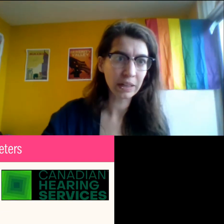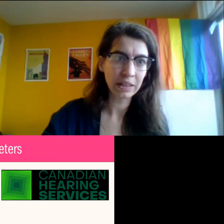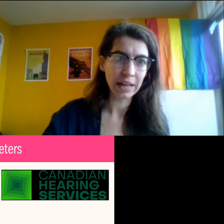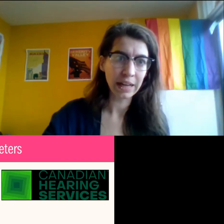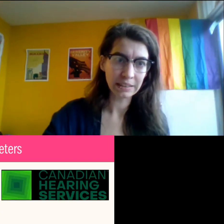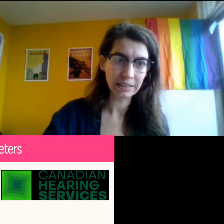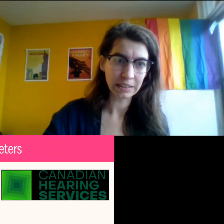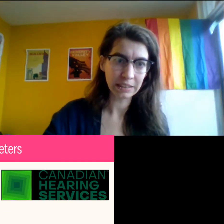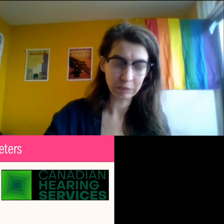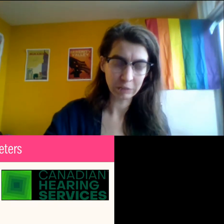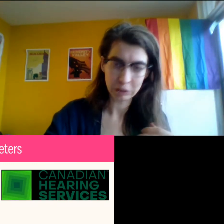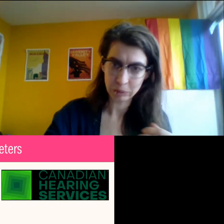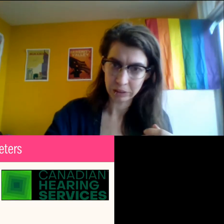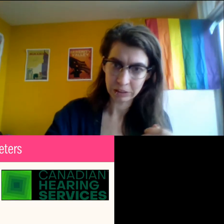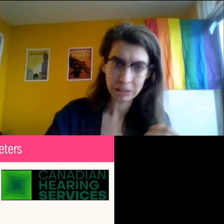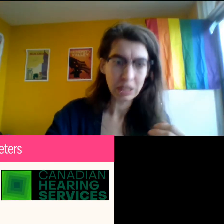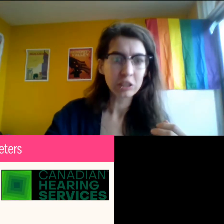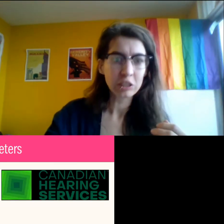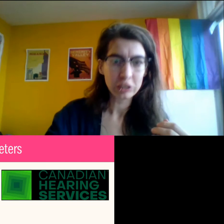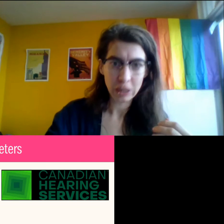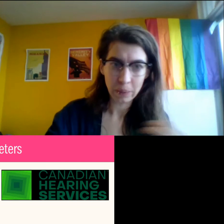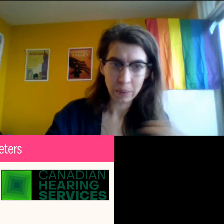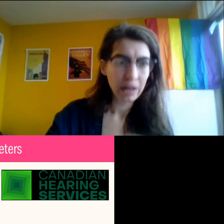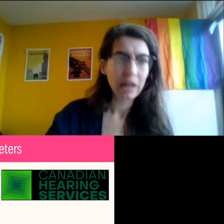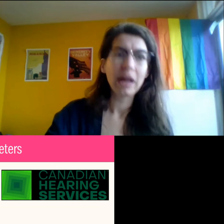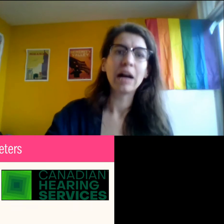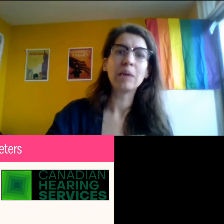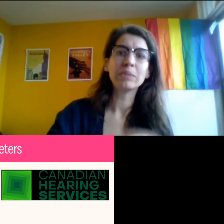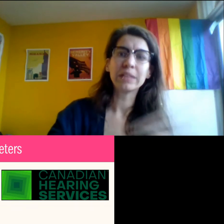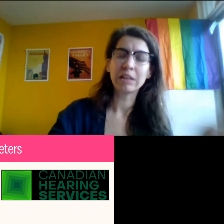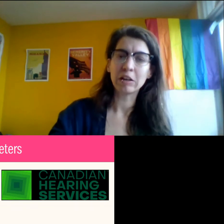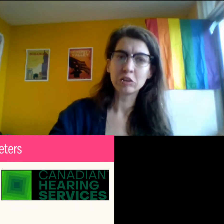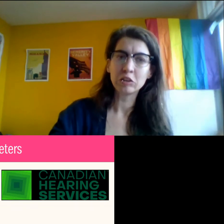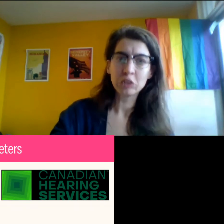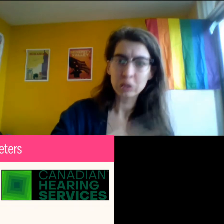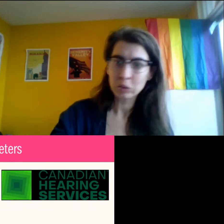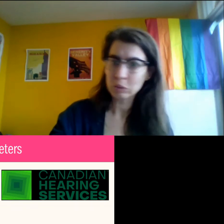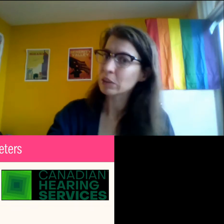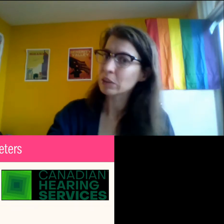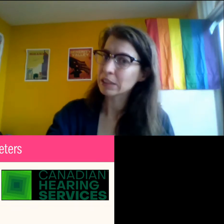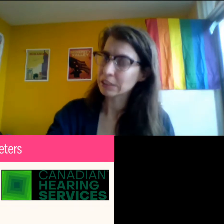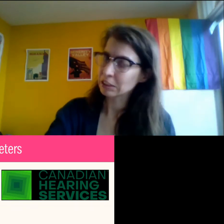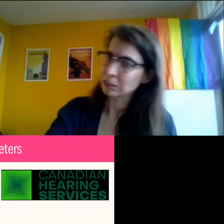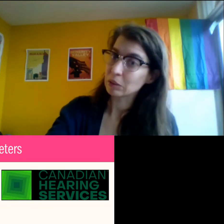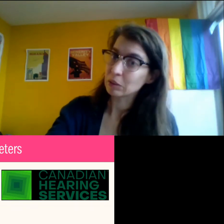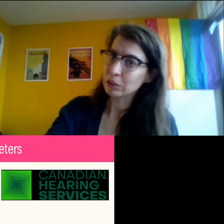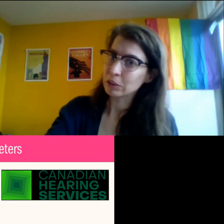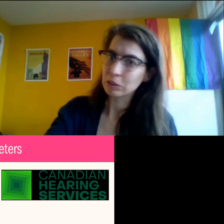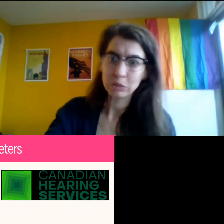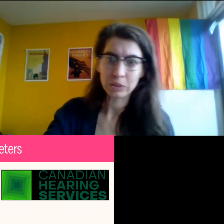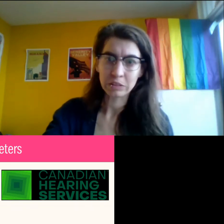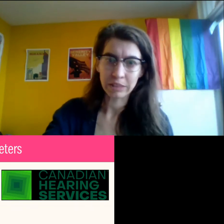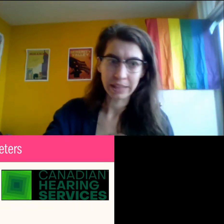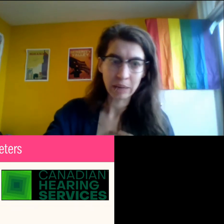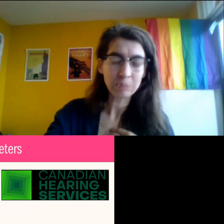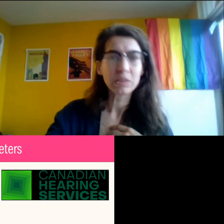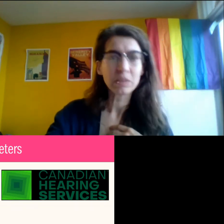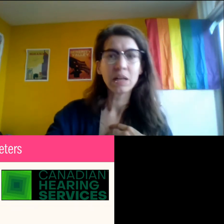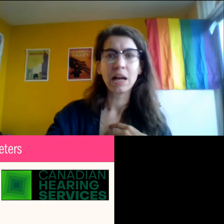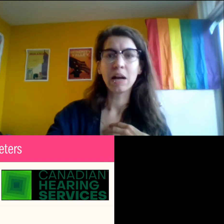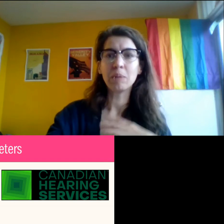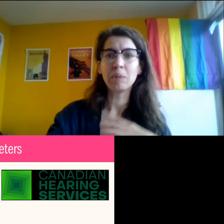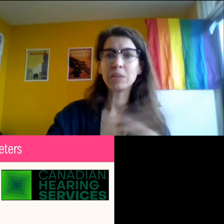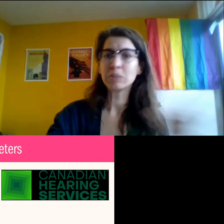book ASL and deaf interpreters? So, um, there are two organizations I'm going to point you towards right now.